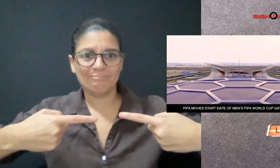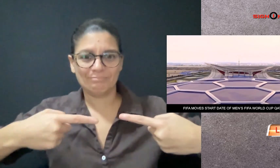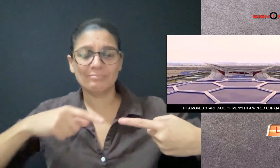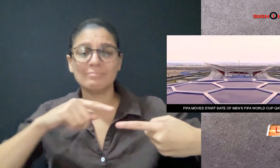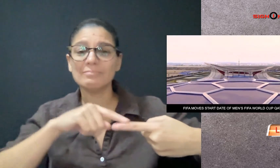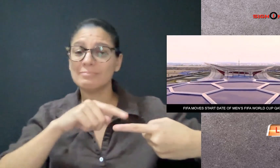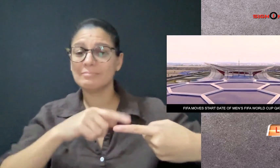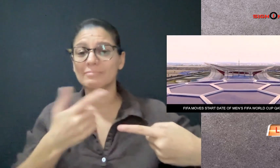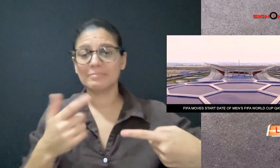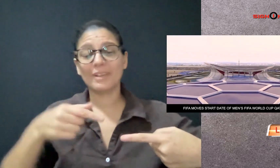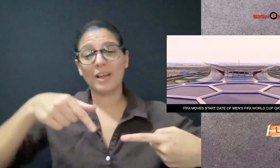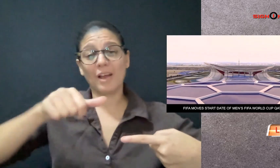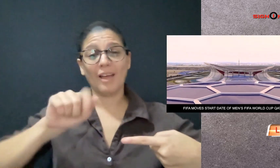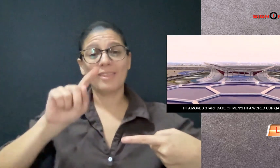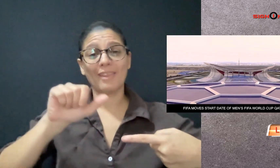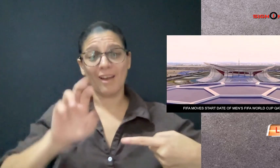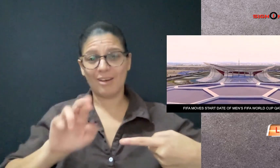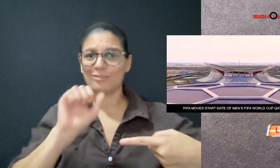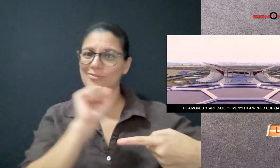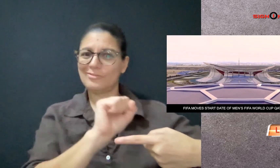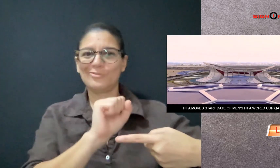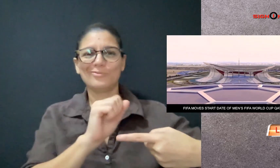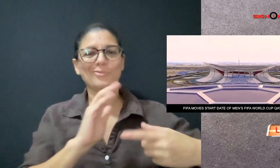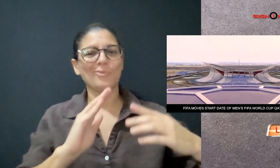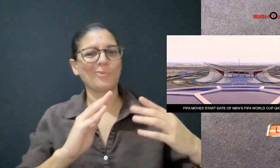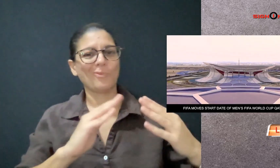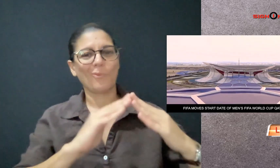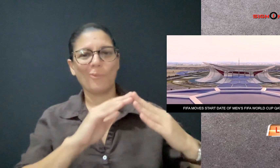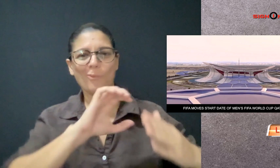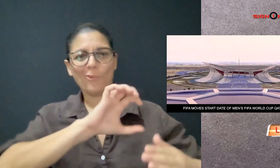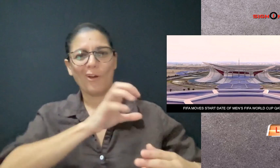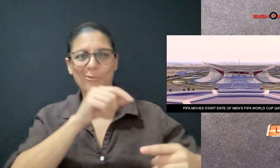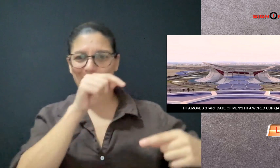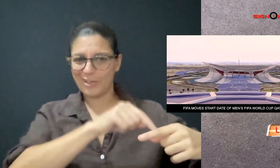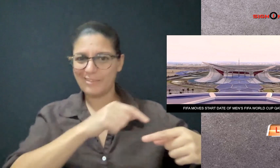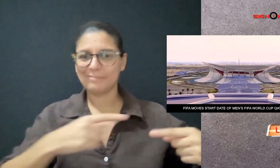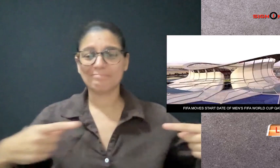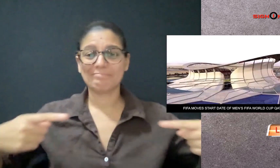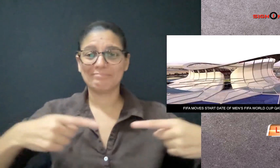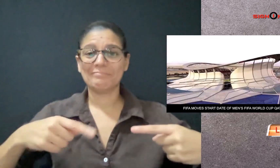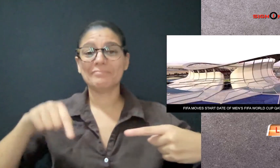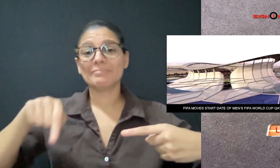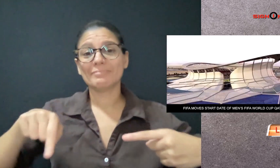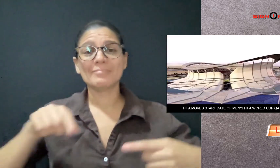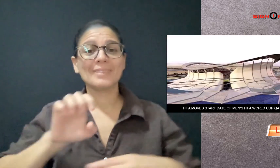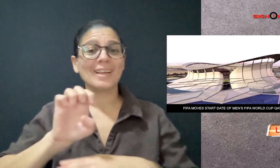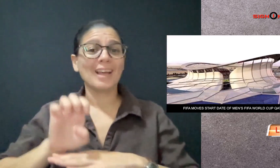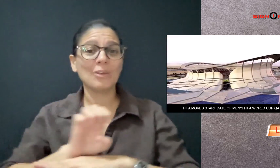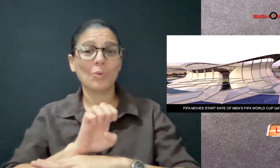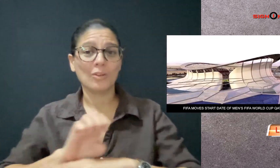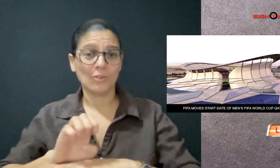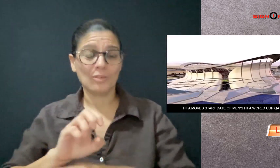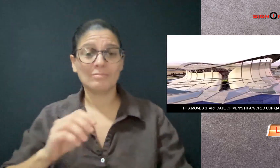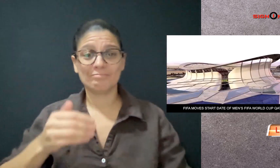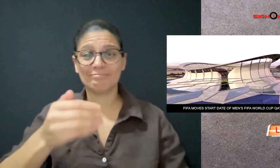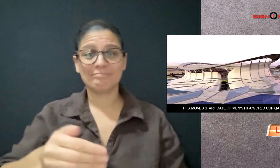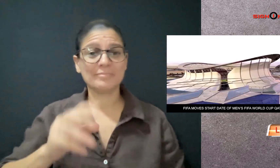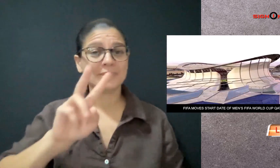But now the first match will be between host country Qatar and Ecuador on November